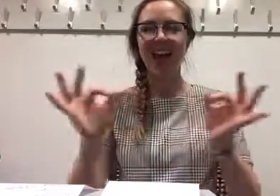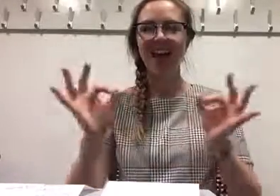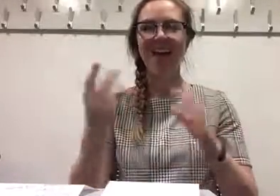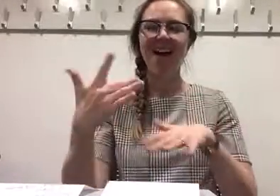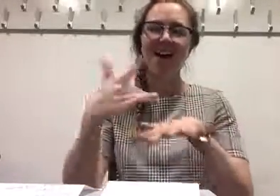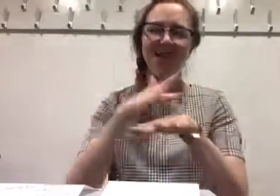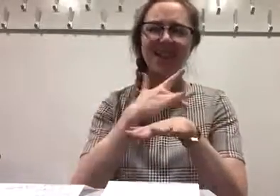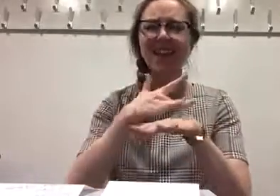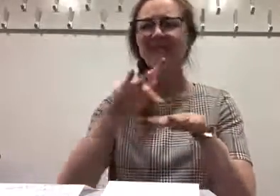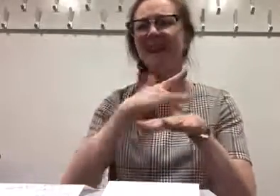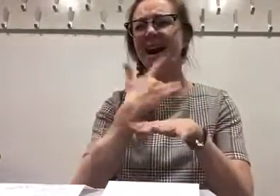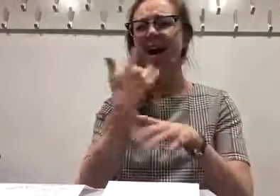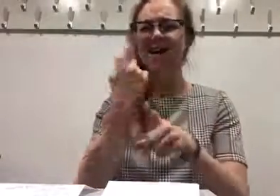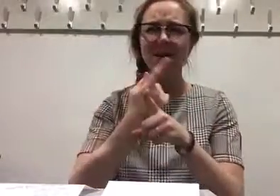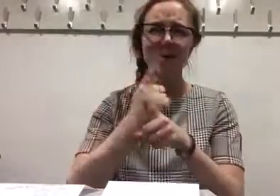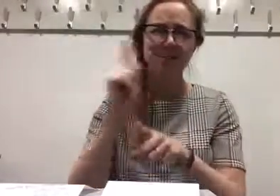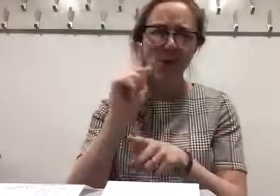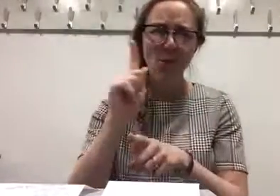I'm And you're gonna try it.